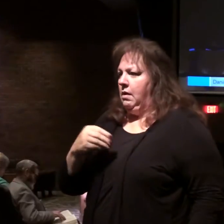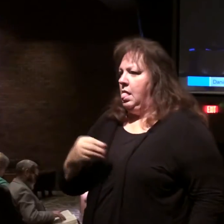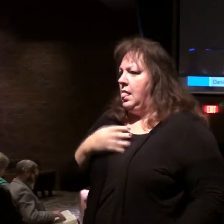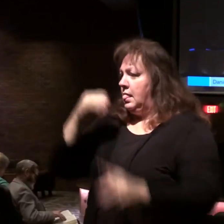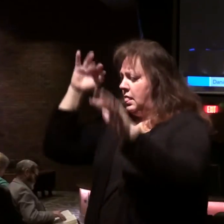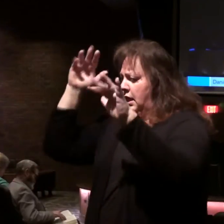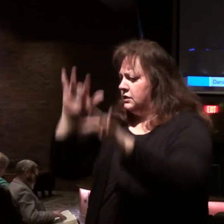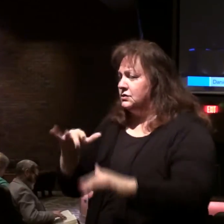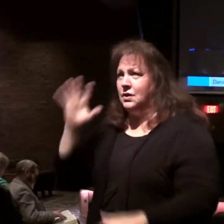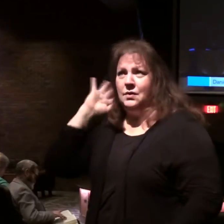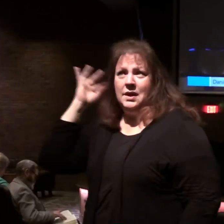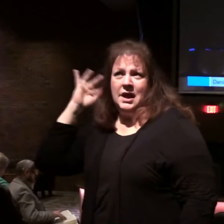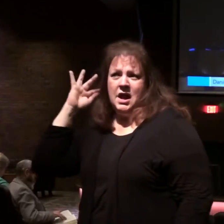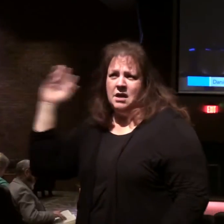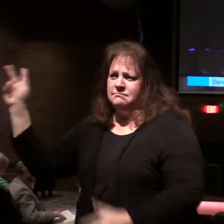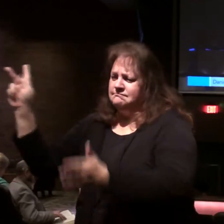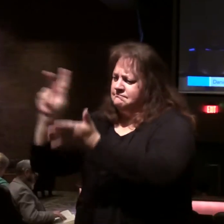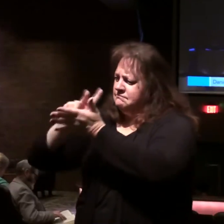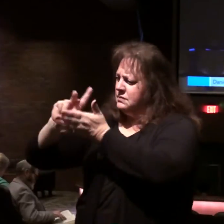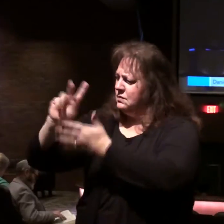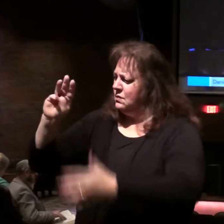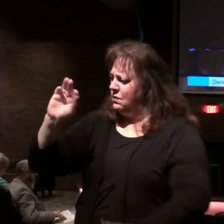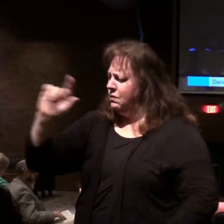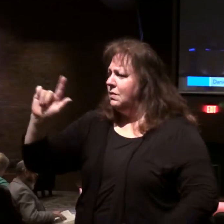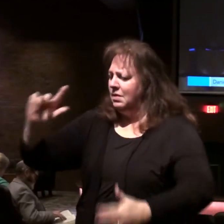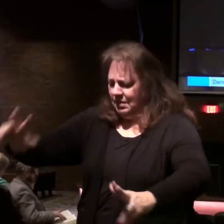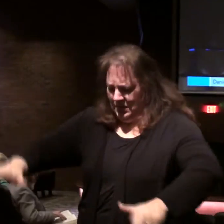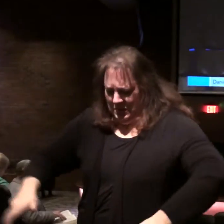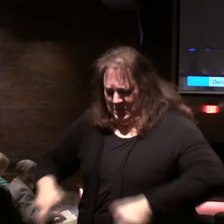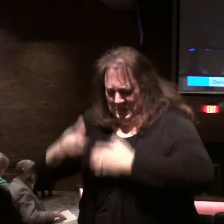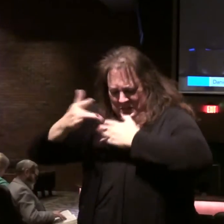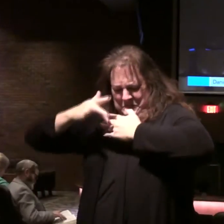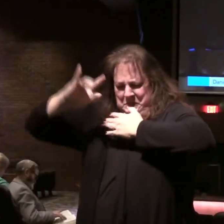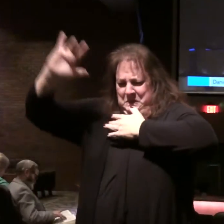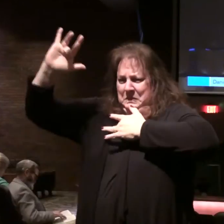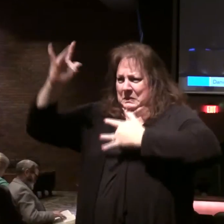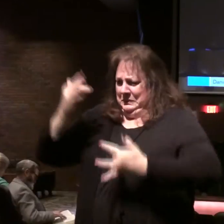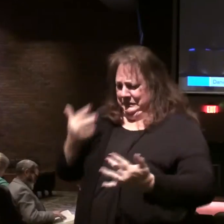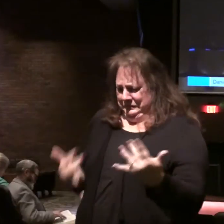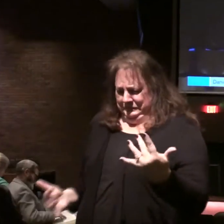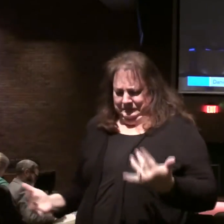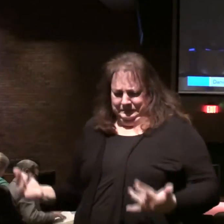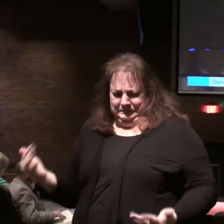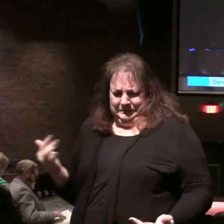The hair of his head like pure wool. His throne was ablaze with flames.